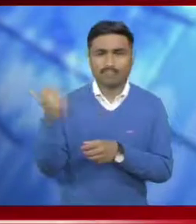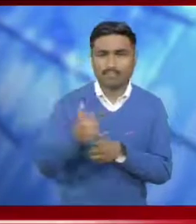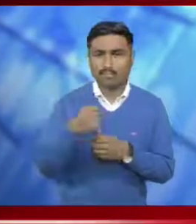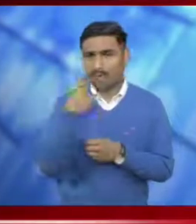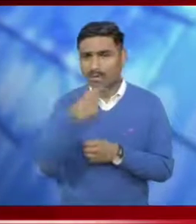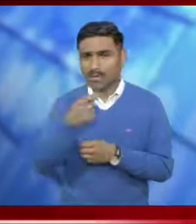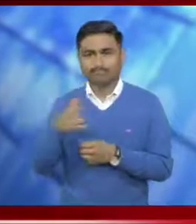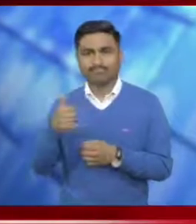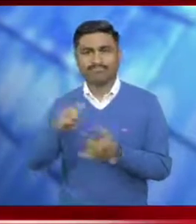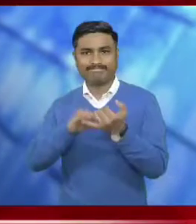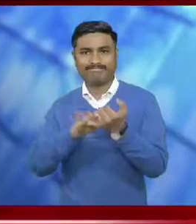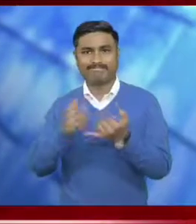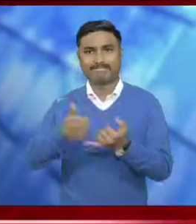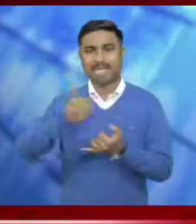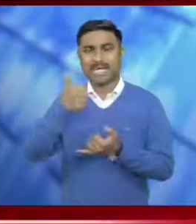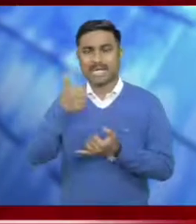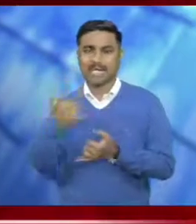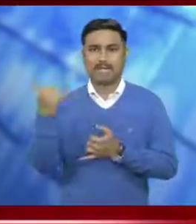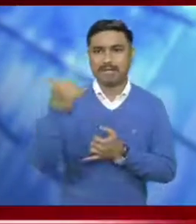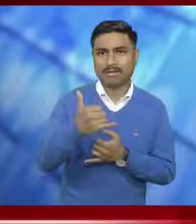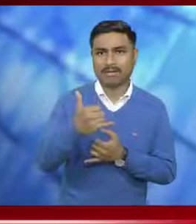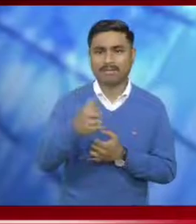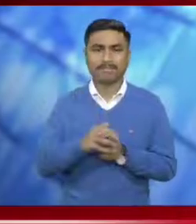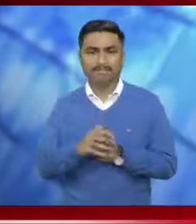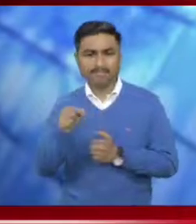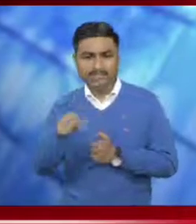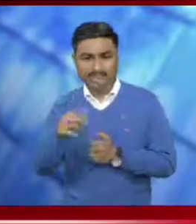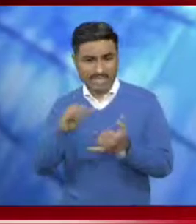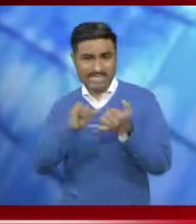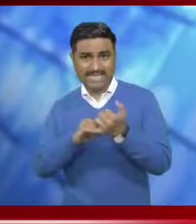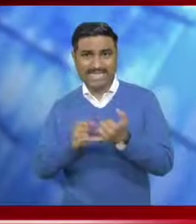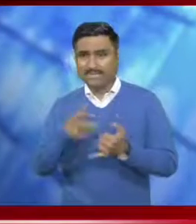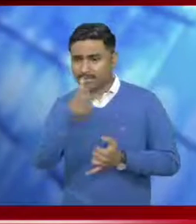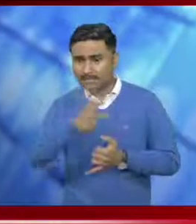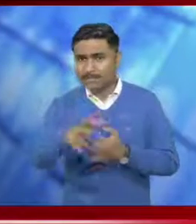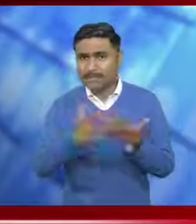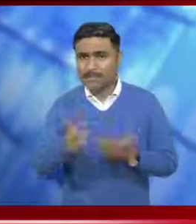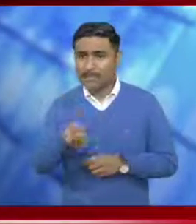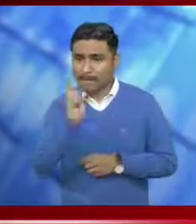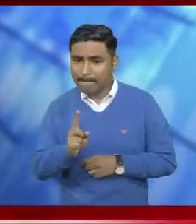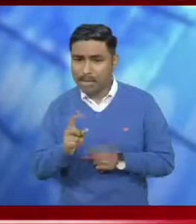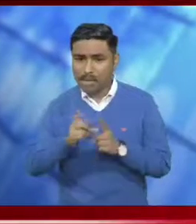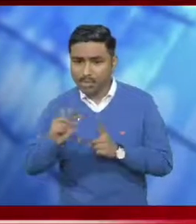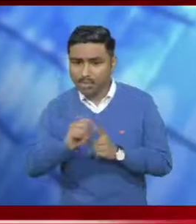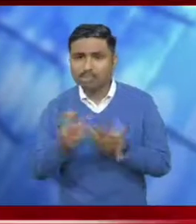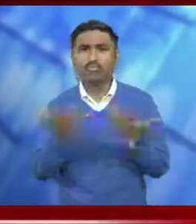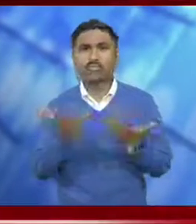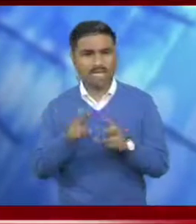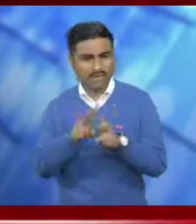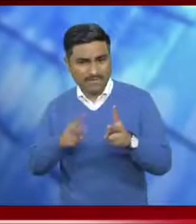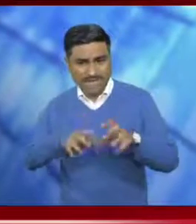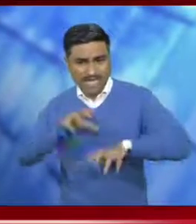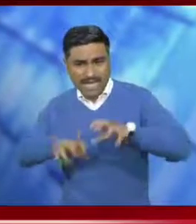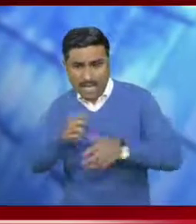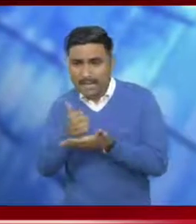Kumar, Secretary of Animal Husbandry and Veterinary Services. Secretary suggested all the sections of the department to explore